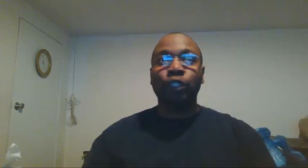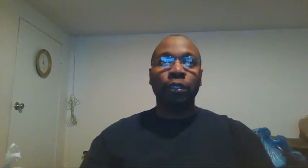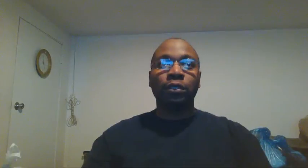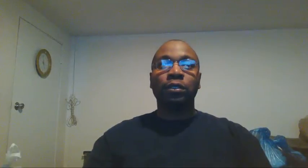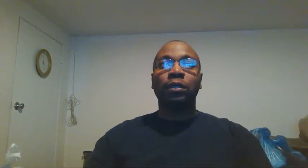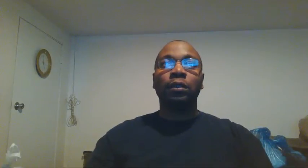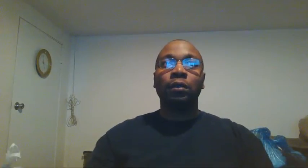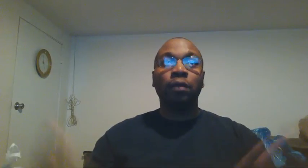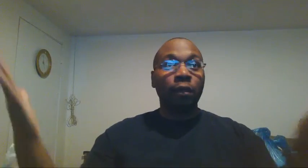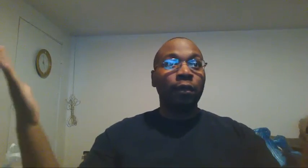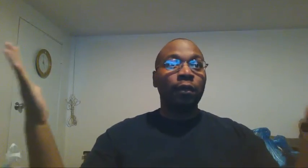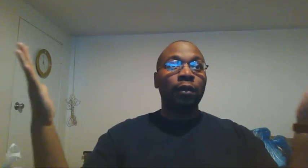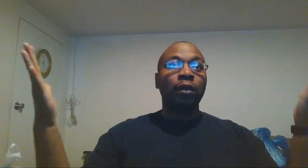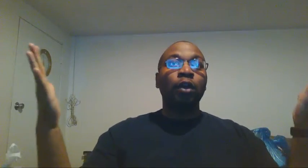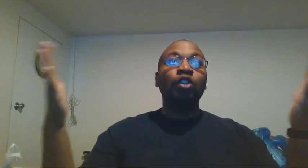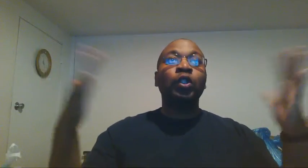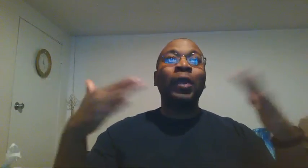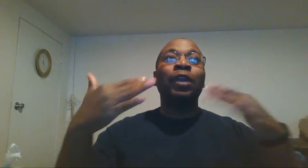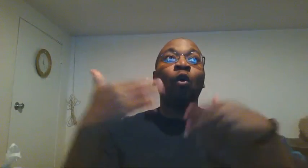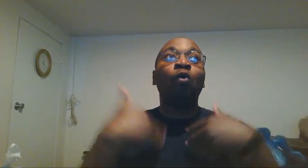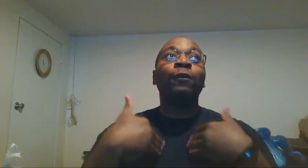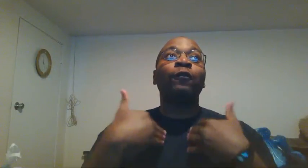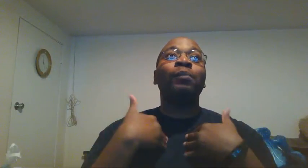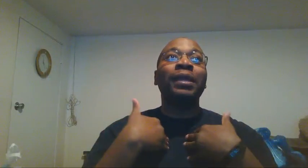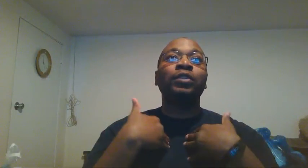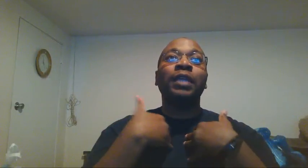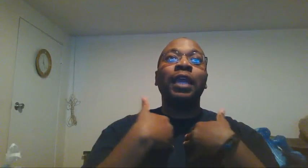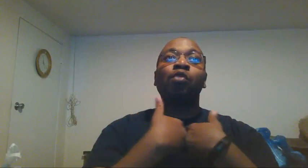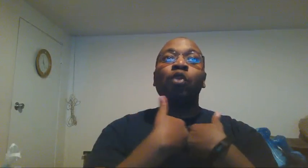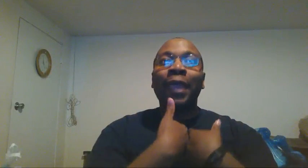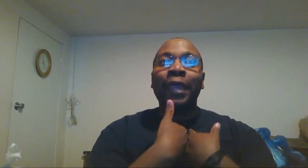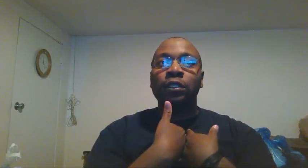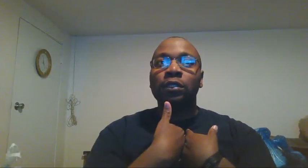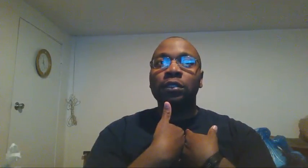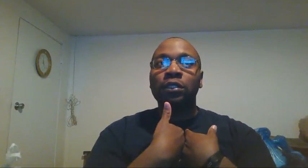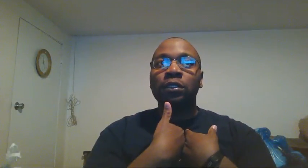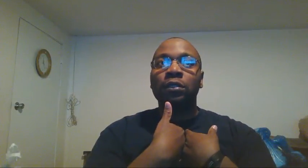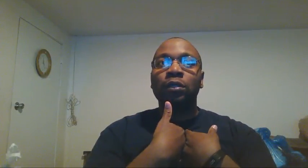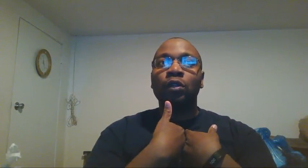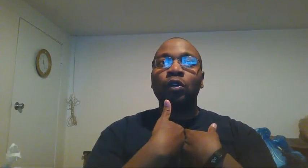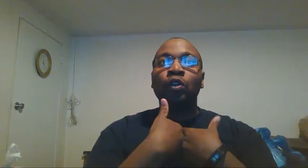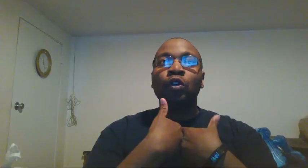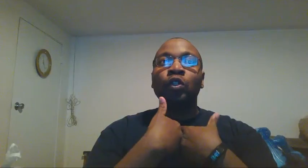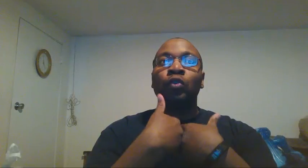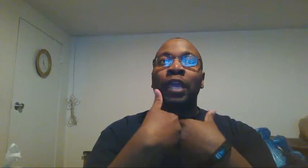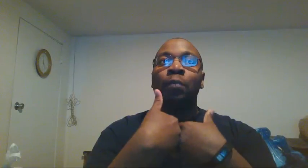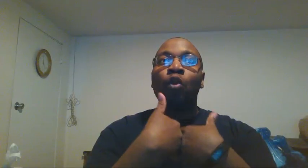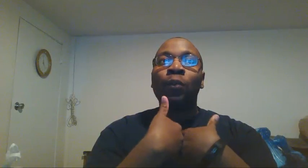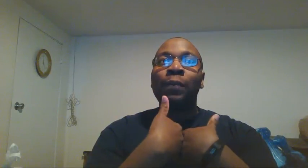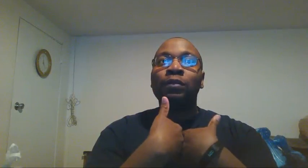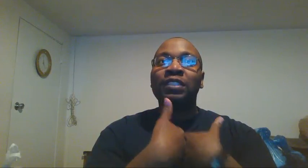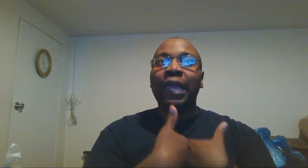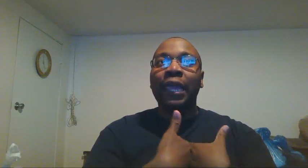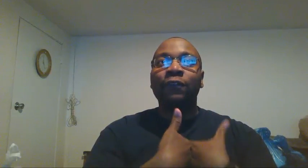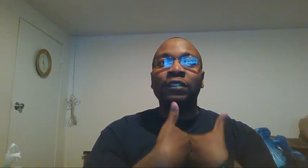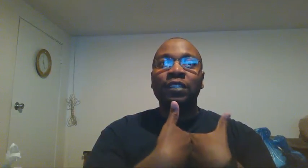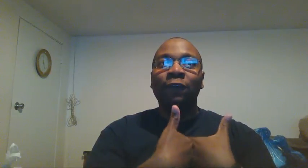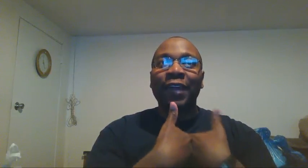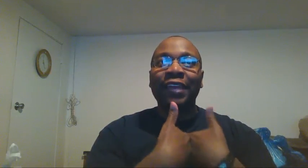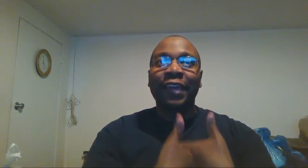so in order for me to get more patience to get more people saved and stuff like that